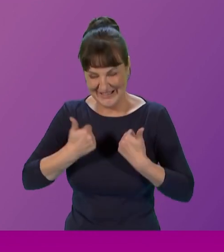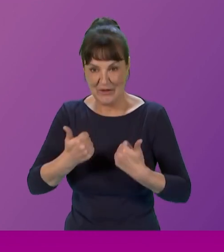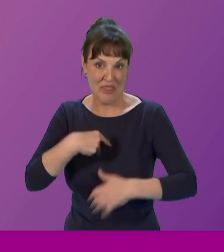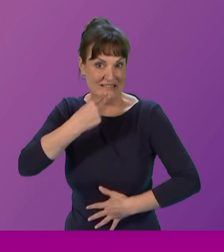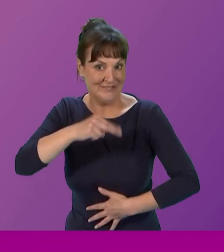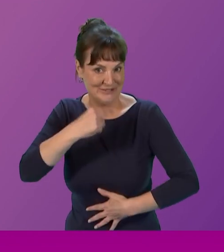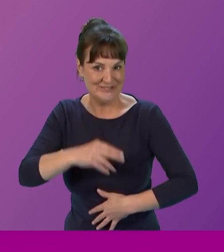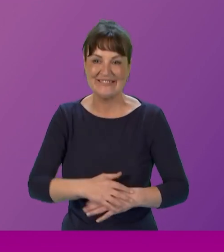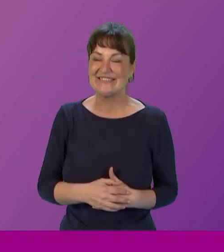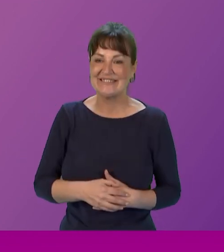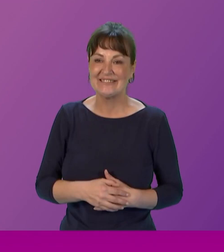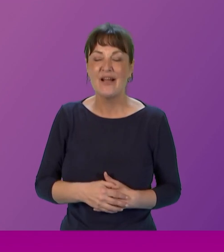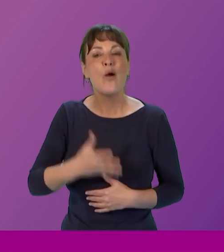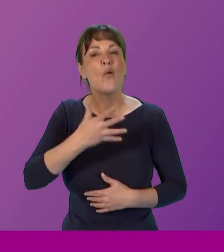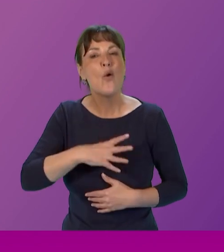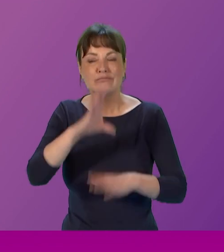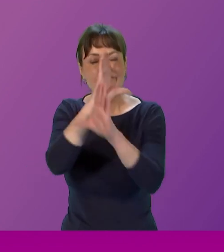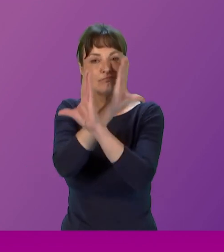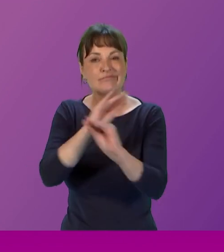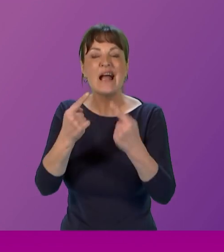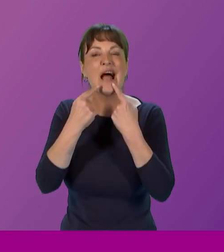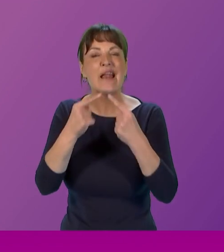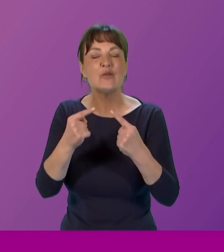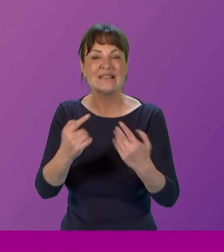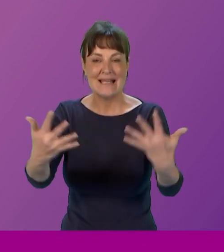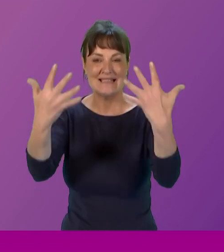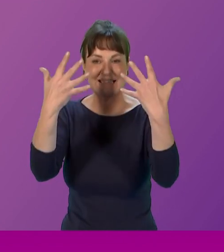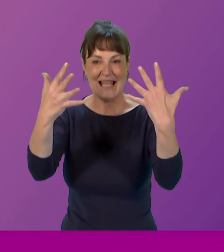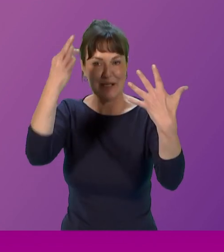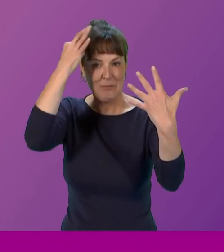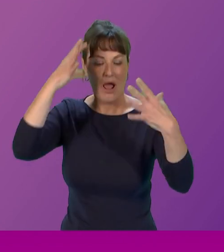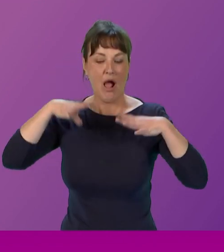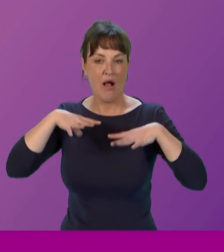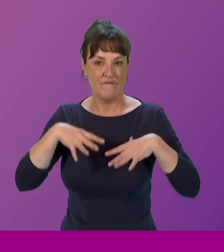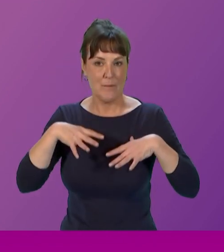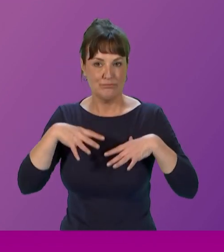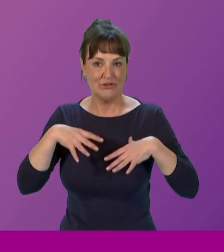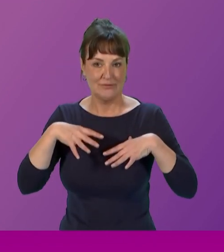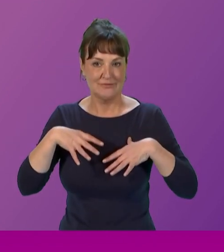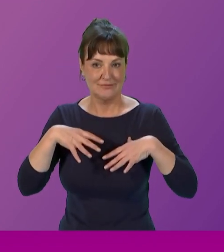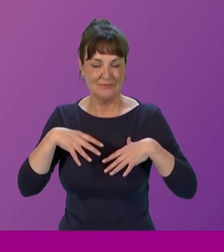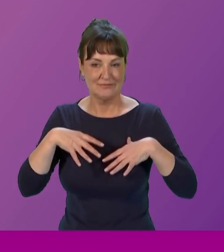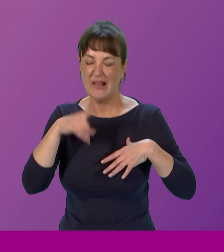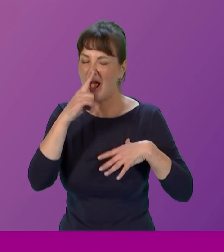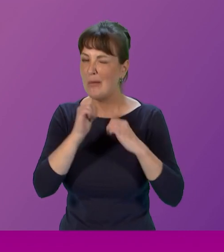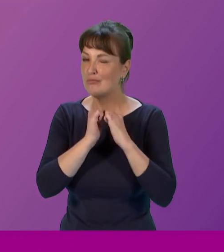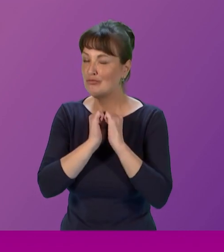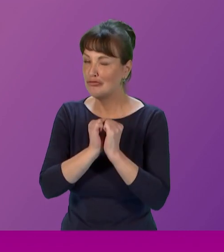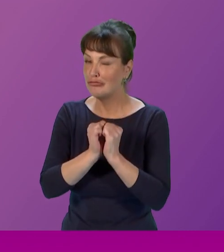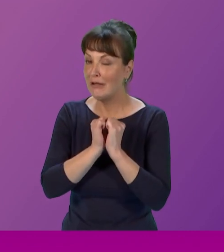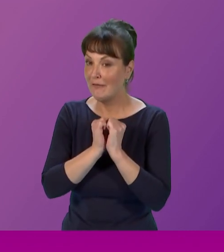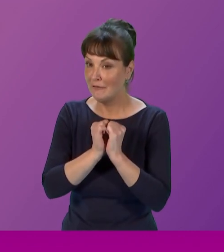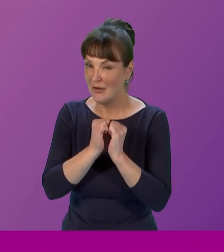afternoon um i would now like to announce a 10 minute comfort break and i'd be very grateful if we could all